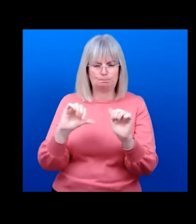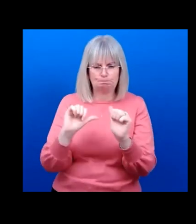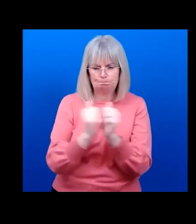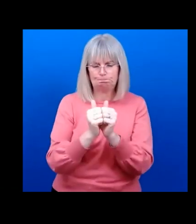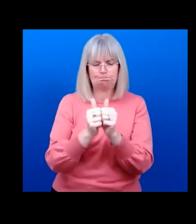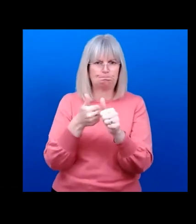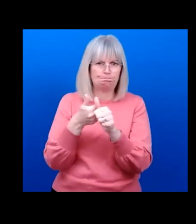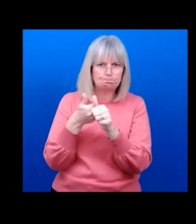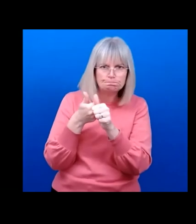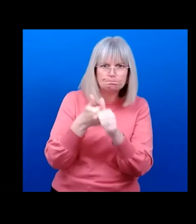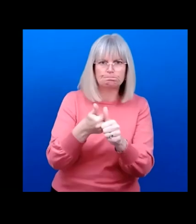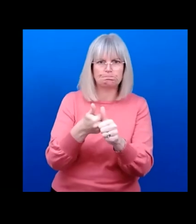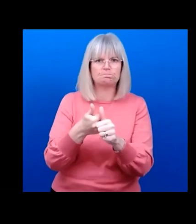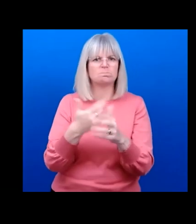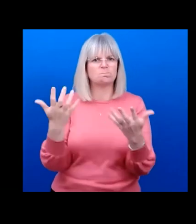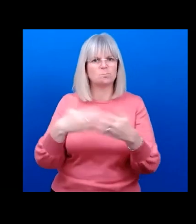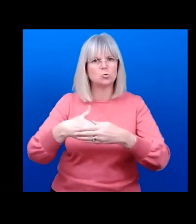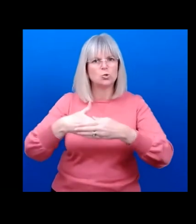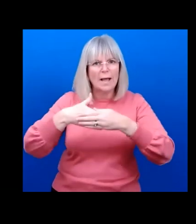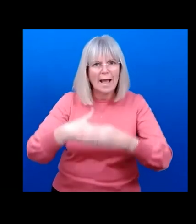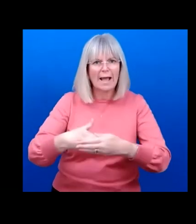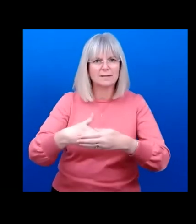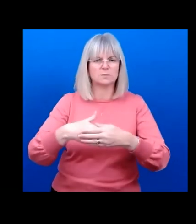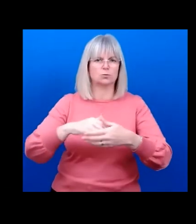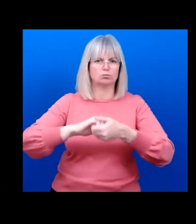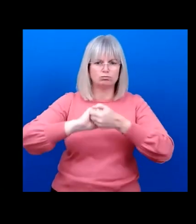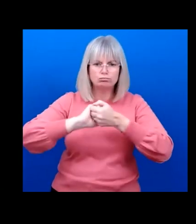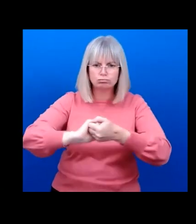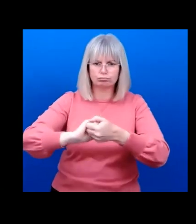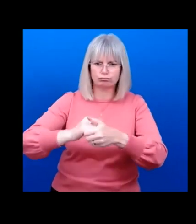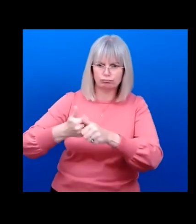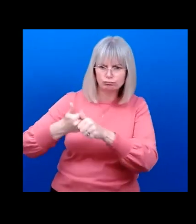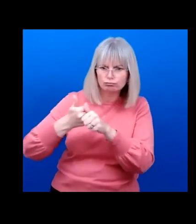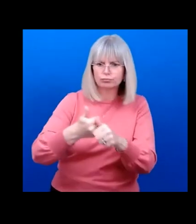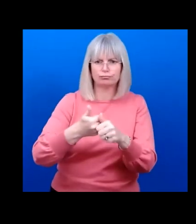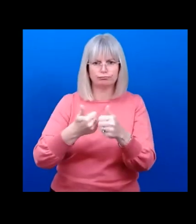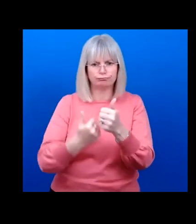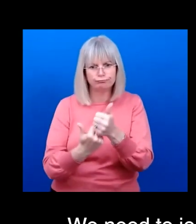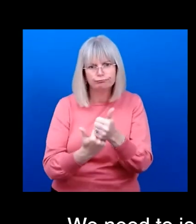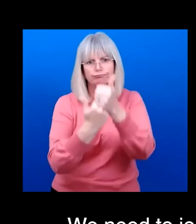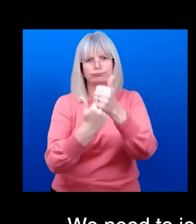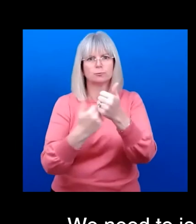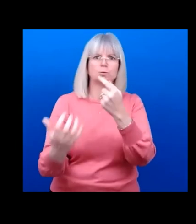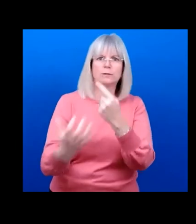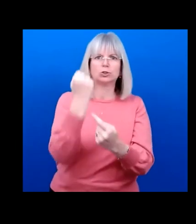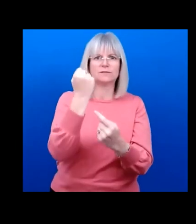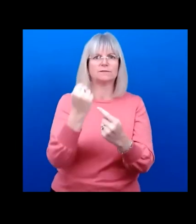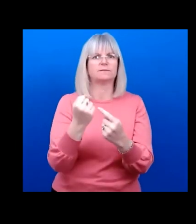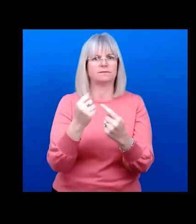to join hands to be sure that we are able to reach these targets. Alakos So, in closing,